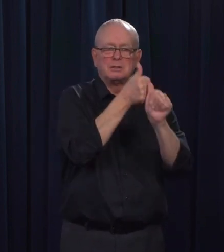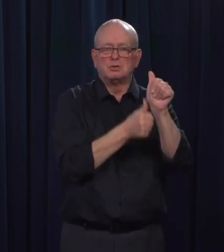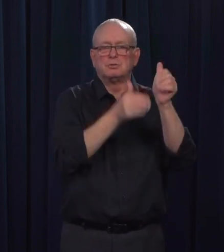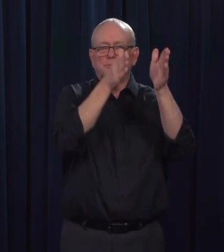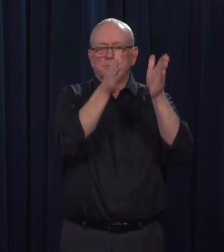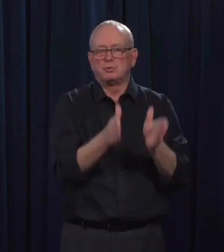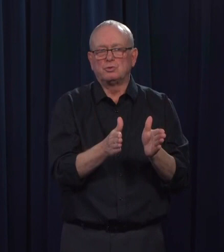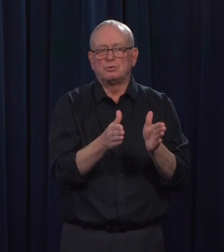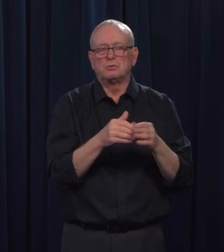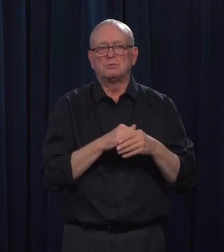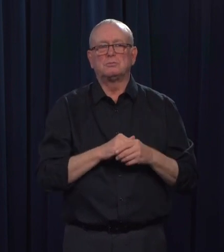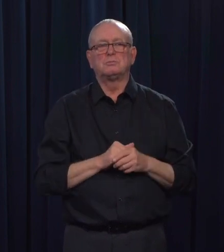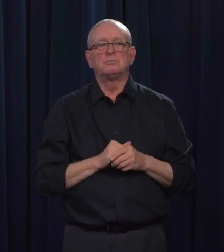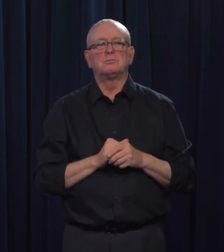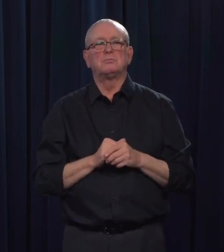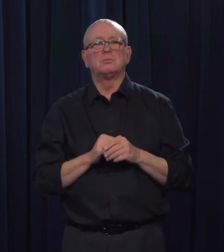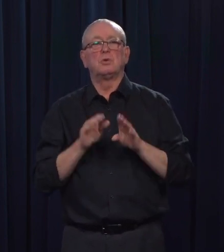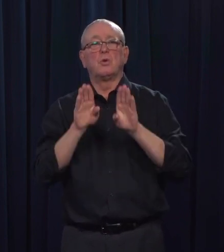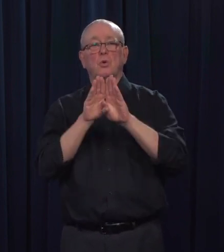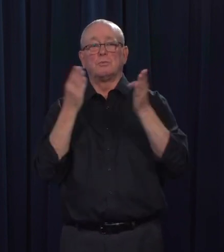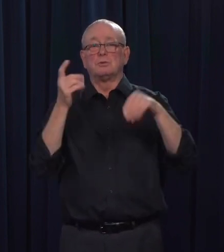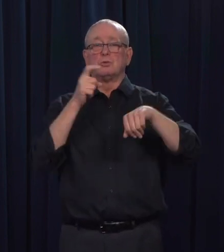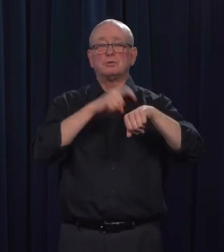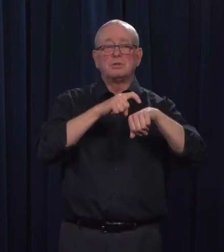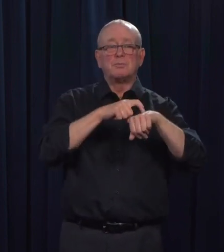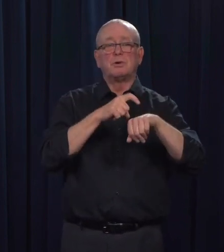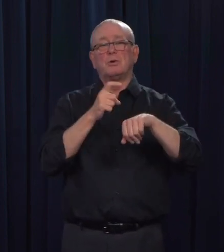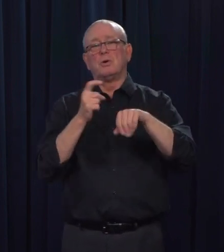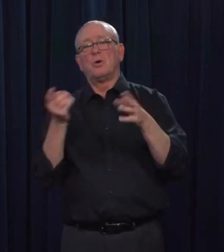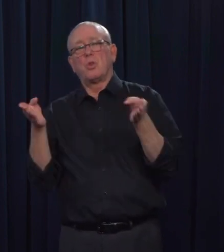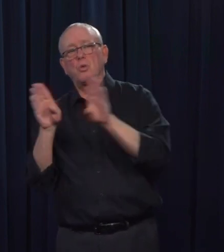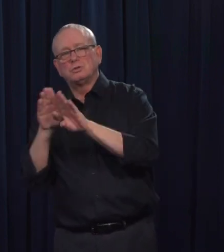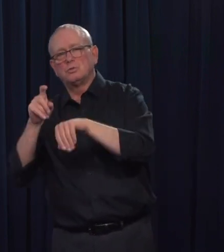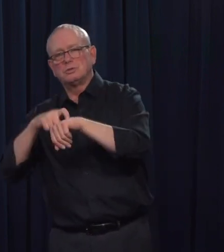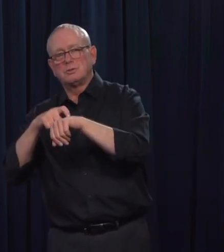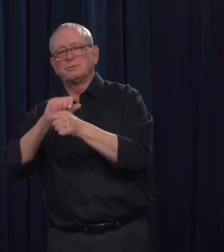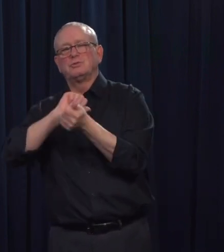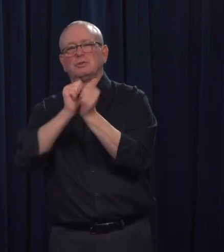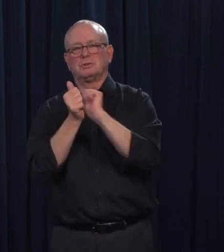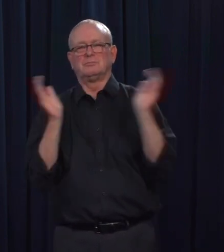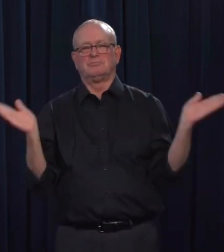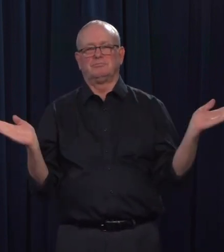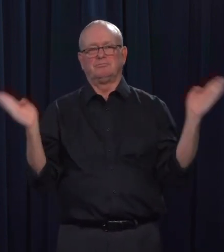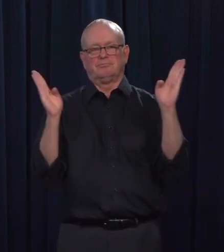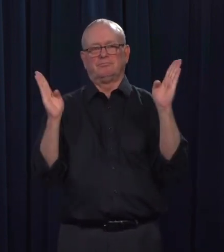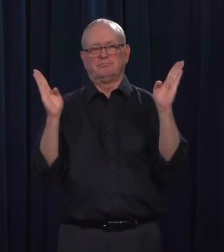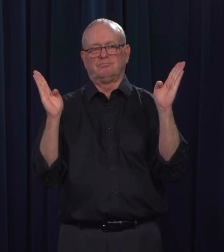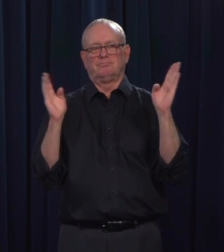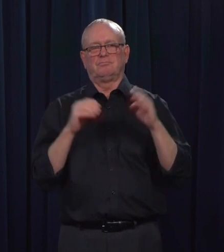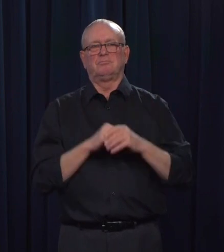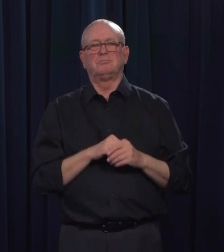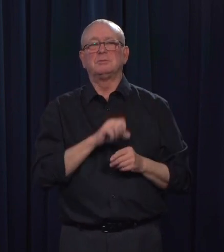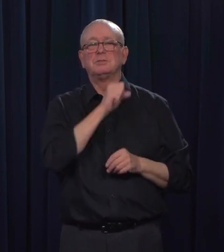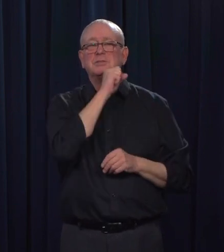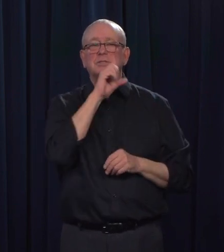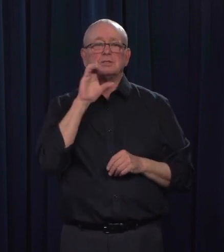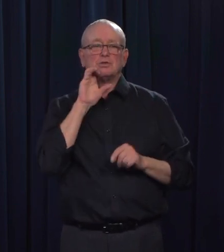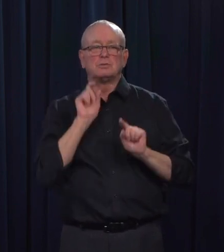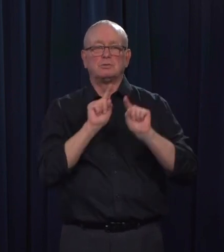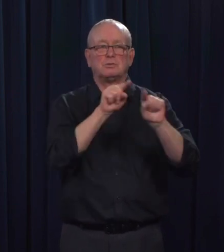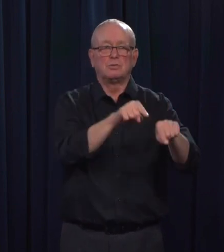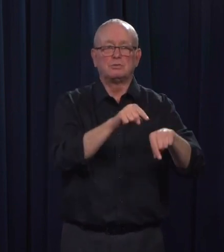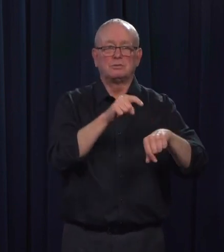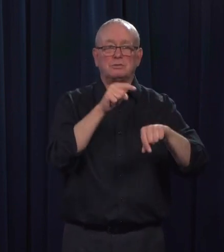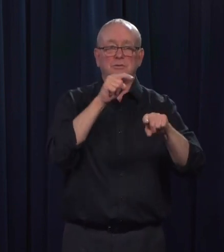hours, increased pickup and delivery options, and increased hygiene and safety practices. Food banks here in Alberta